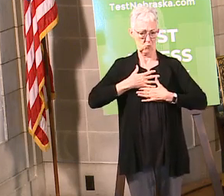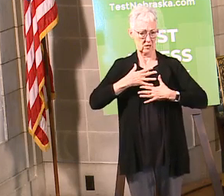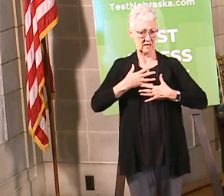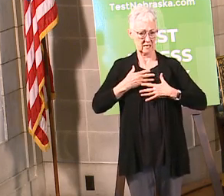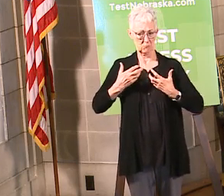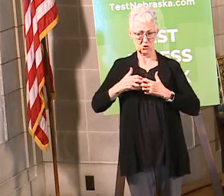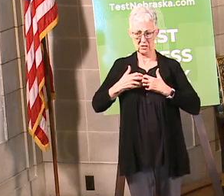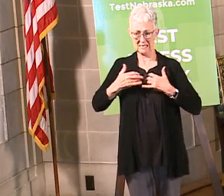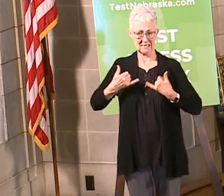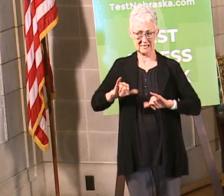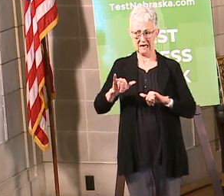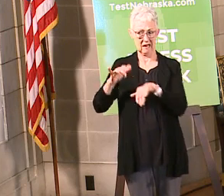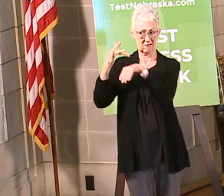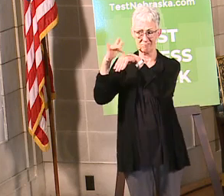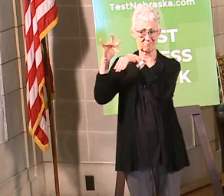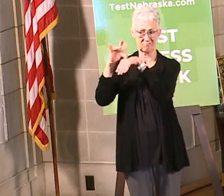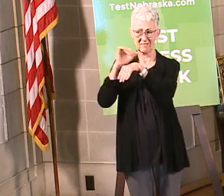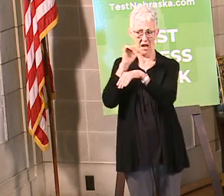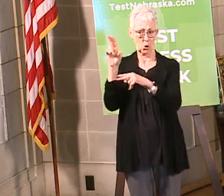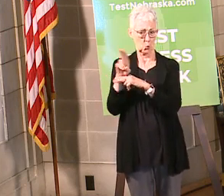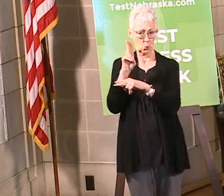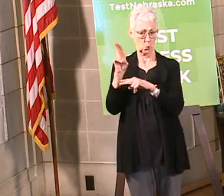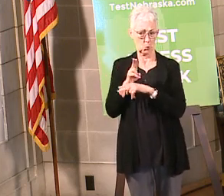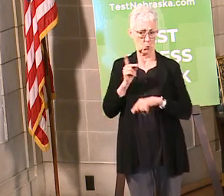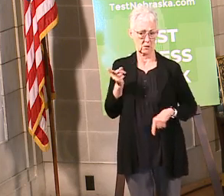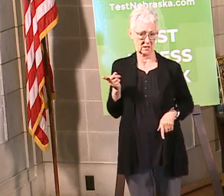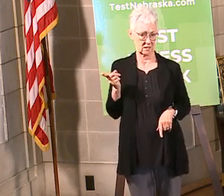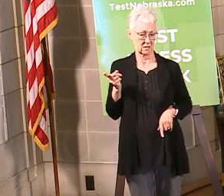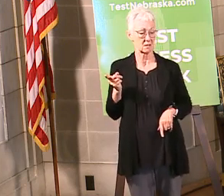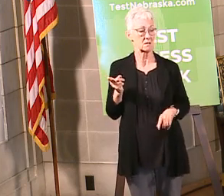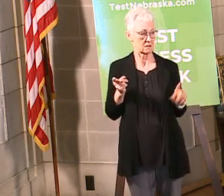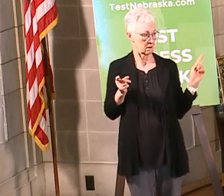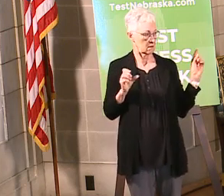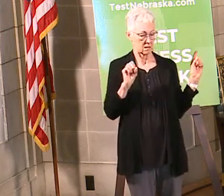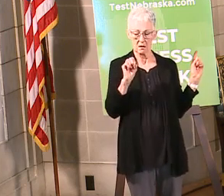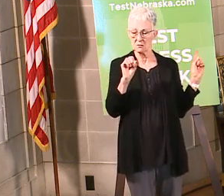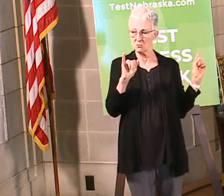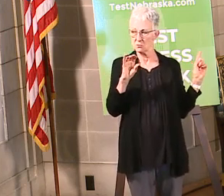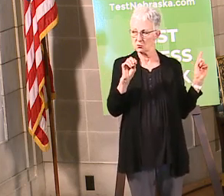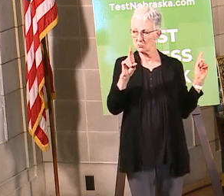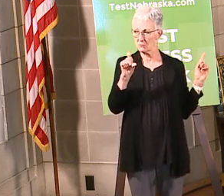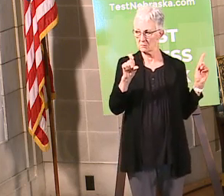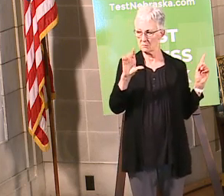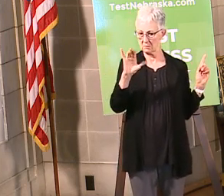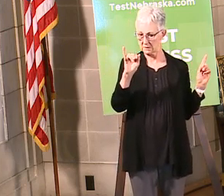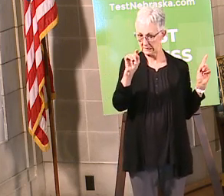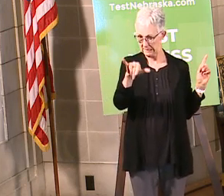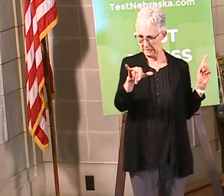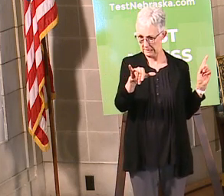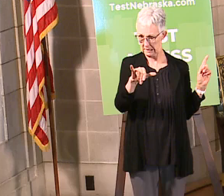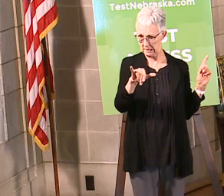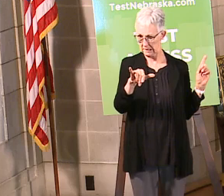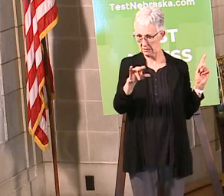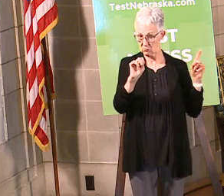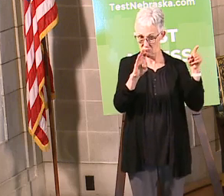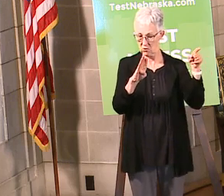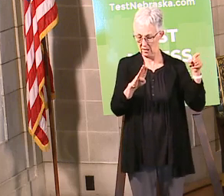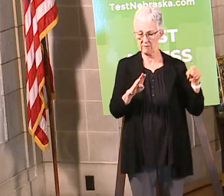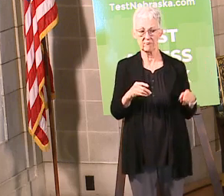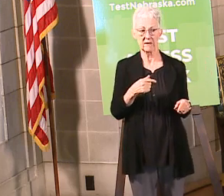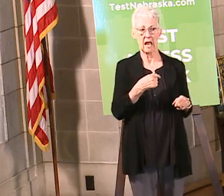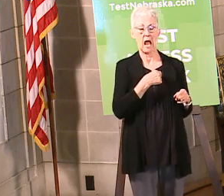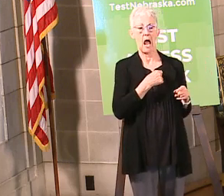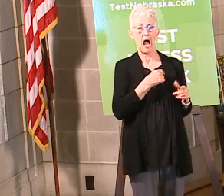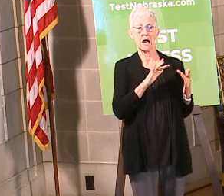areas. Do you want to mention about Sioux City as well? Yes. Sioux City, I was in contact with my counterpart from Iowa,